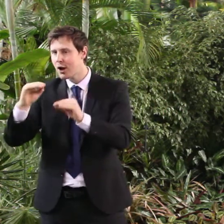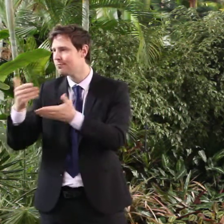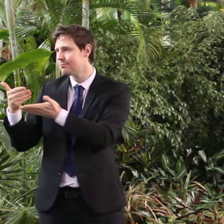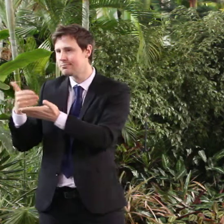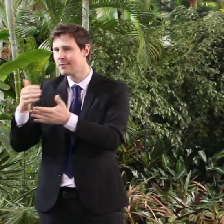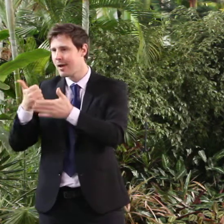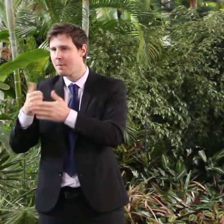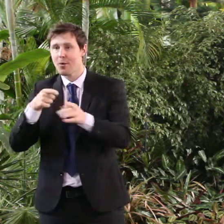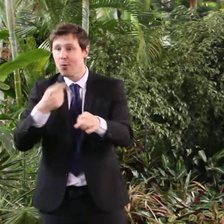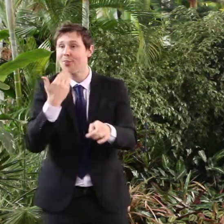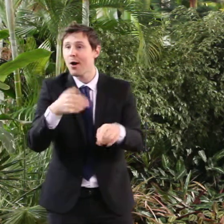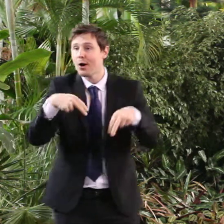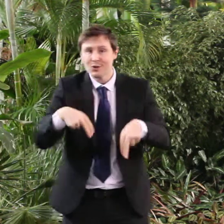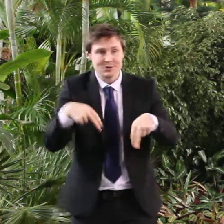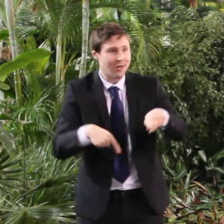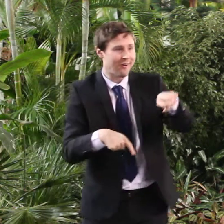Scotty Dog.